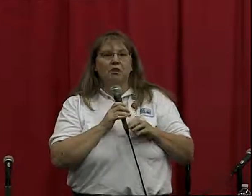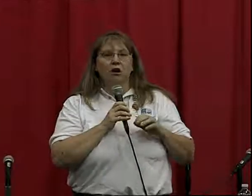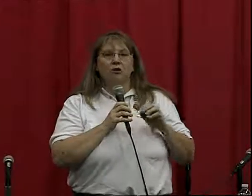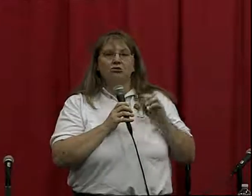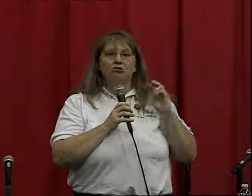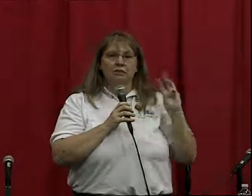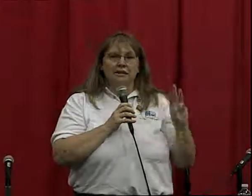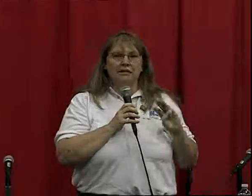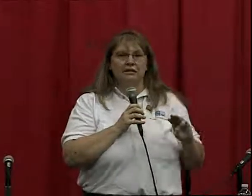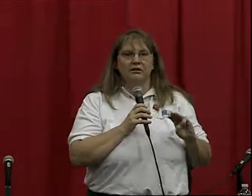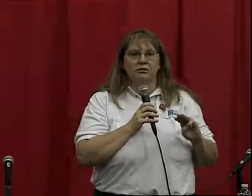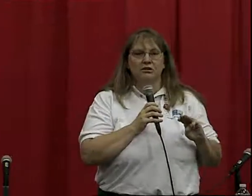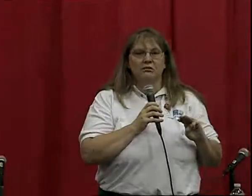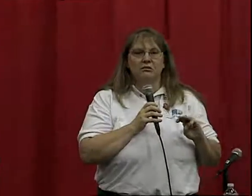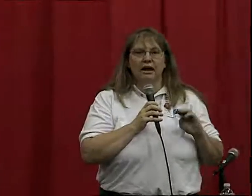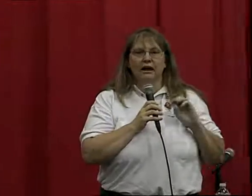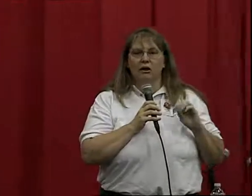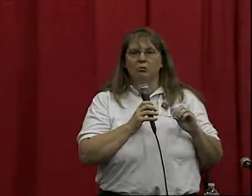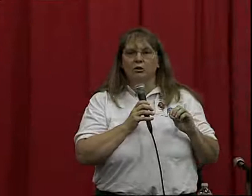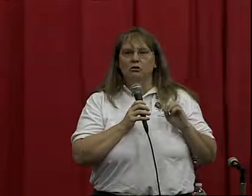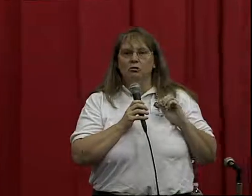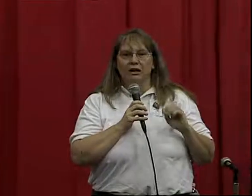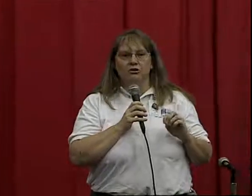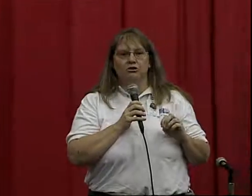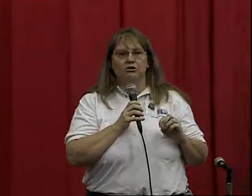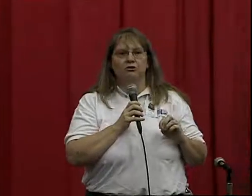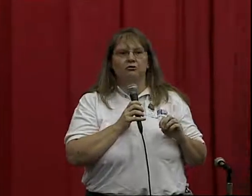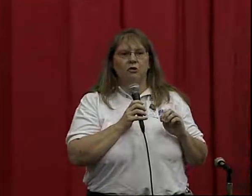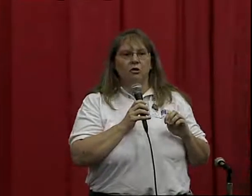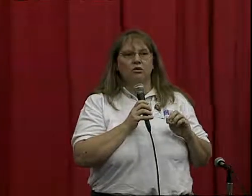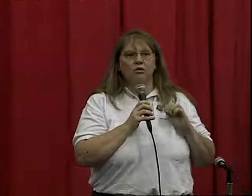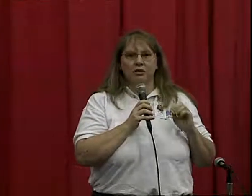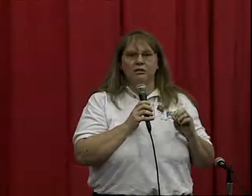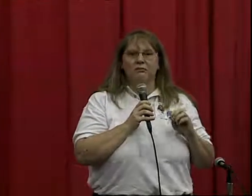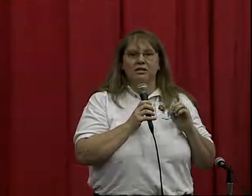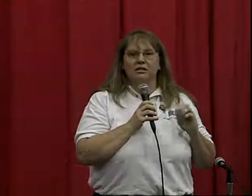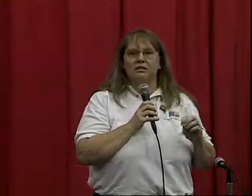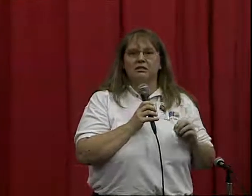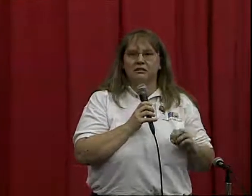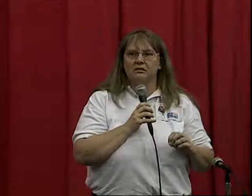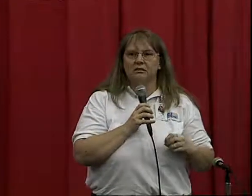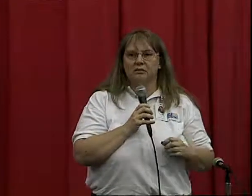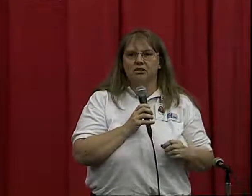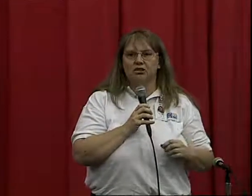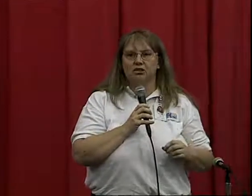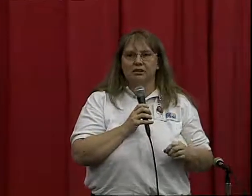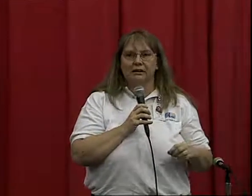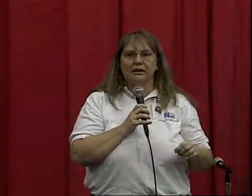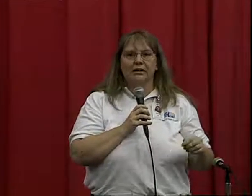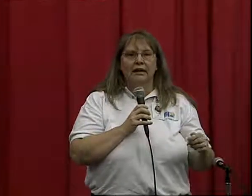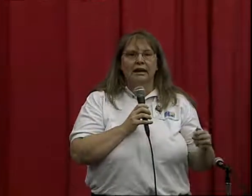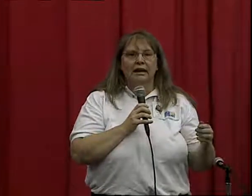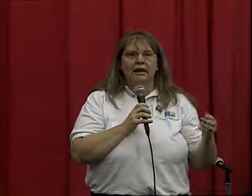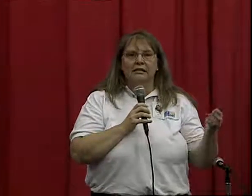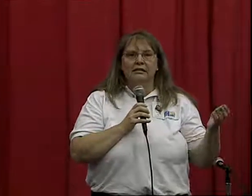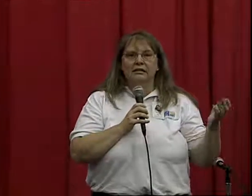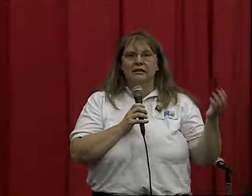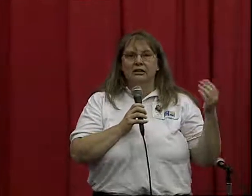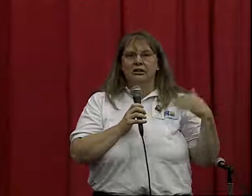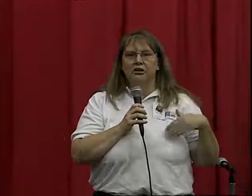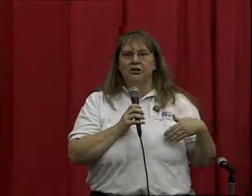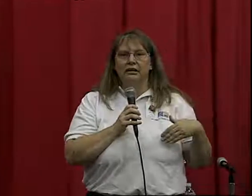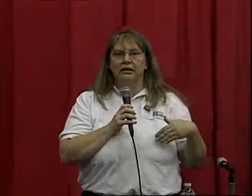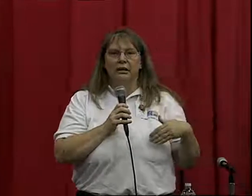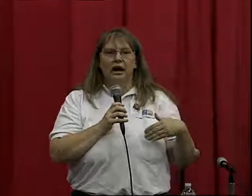But there are three centers that help you register for the Transportation Assistance Registry. And